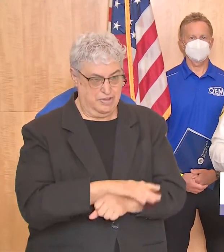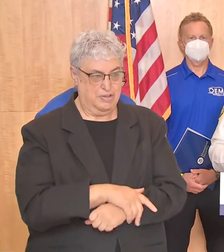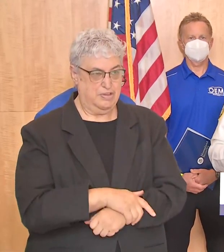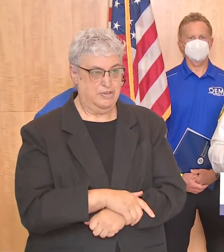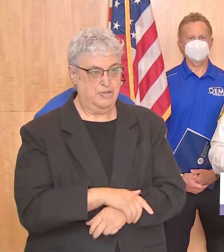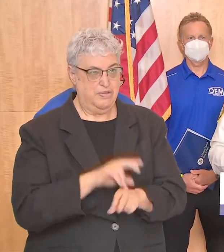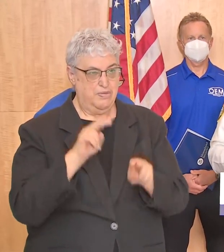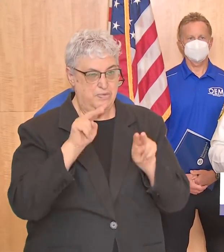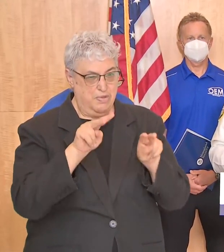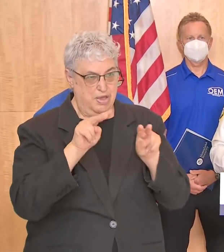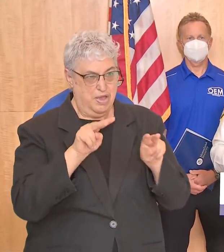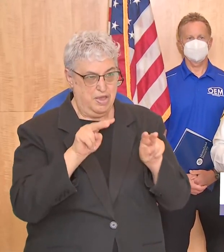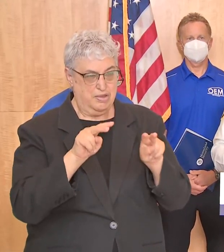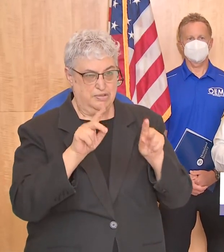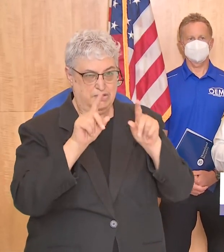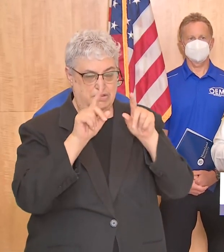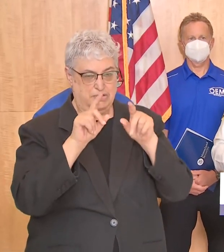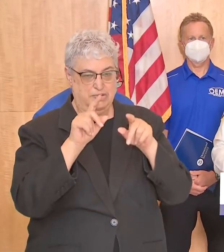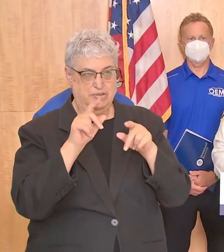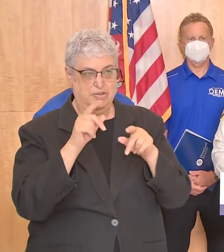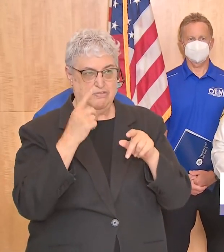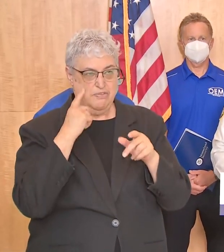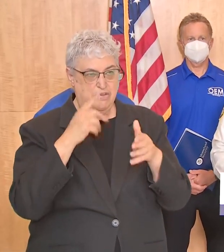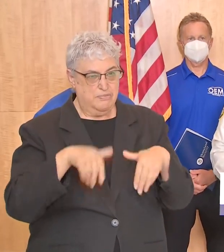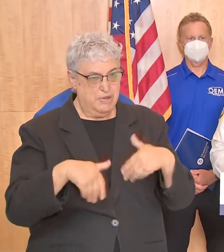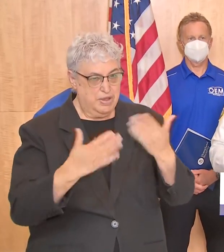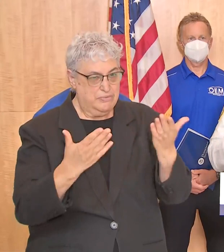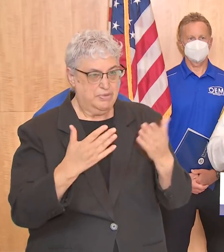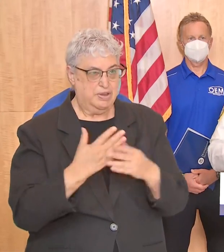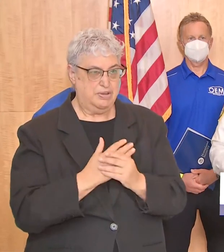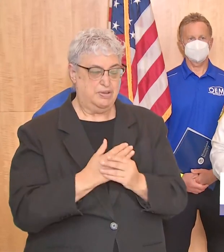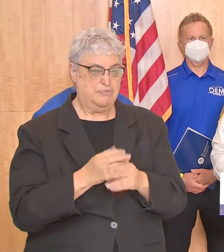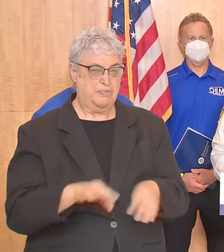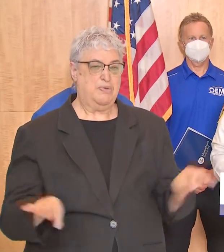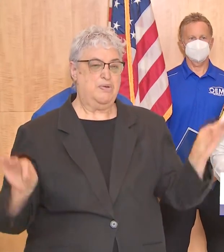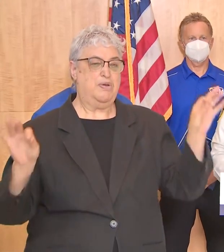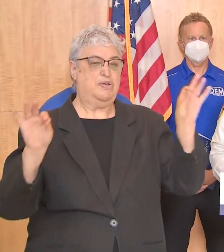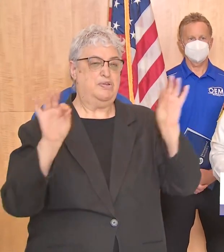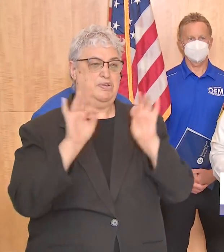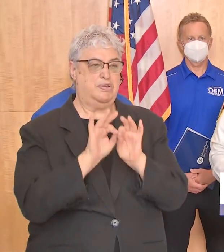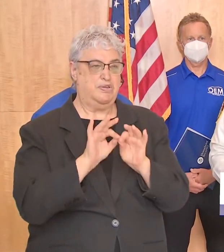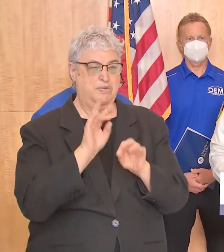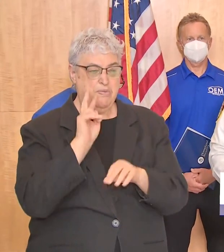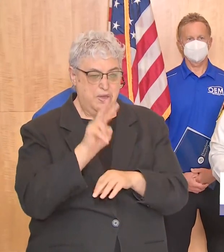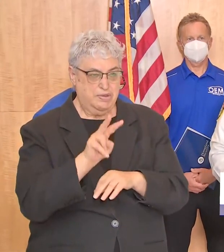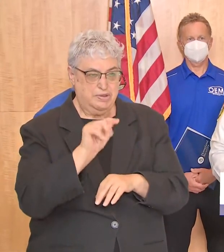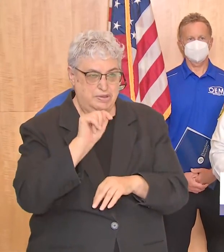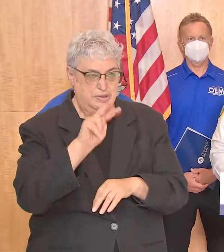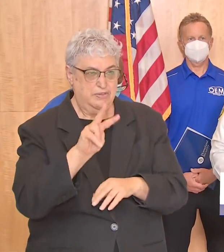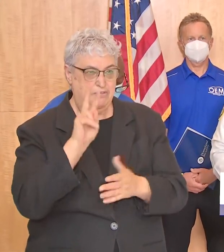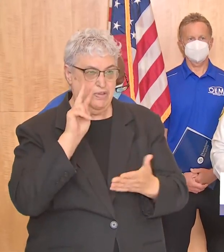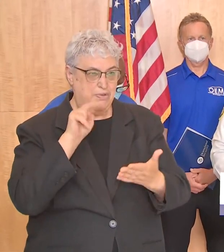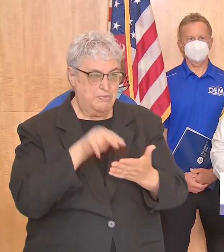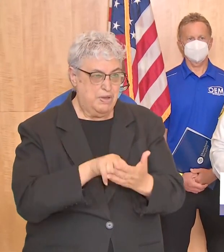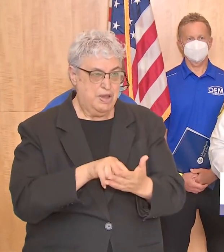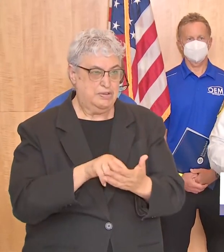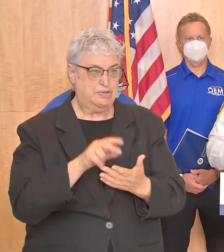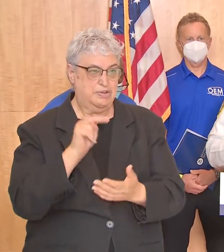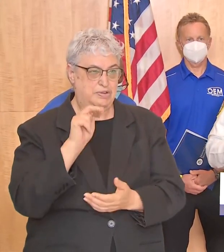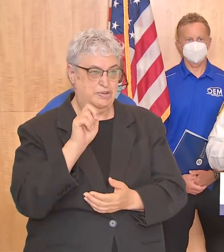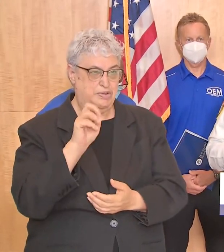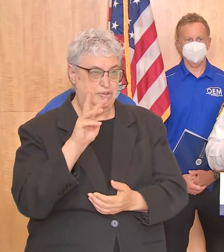monitor your local resources for for recommendations and information it's critically important that you stay abreast of of all the the information